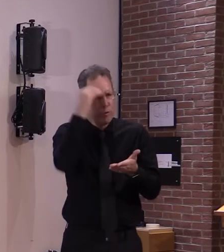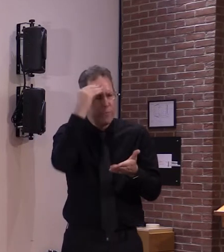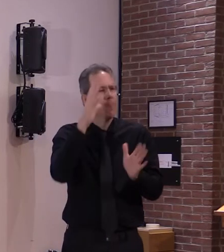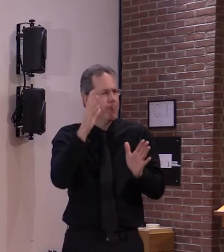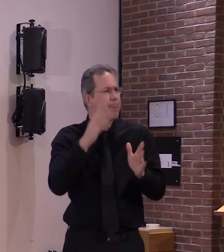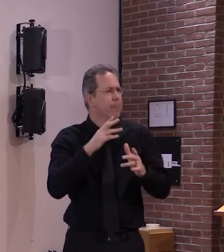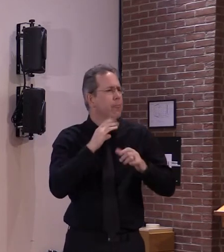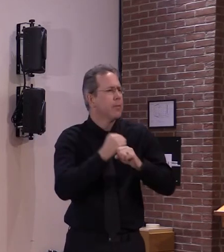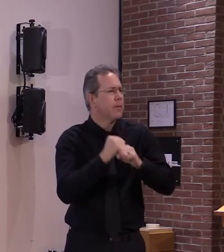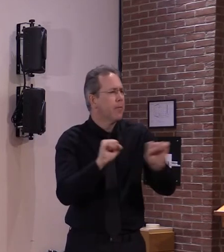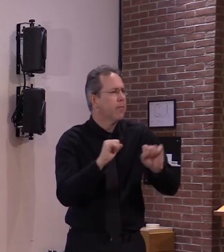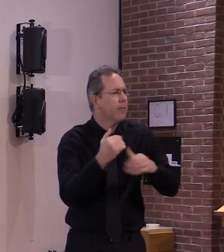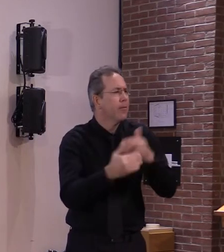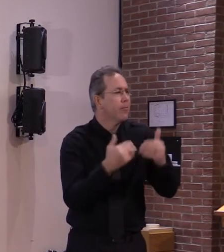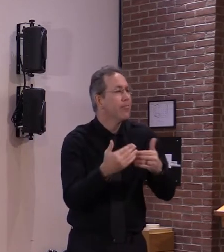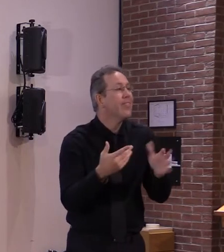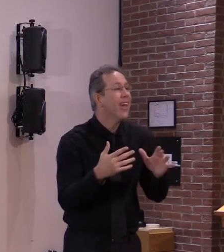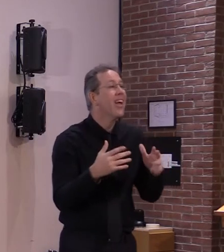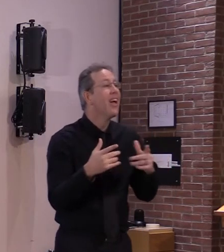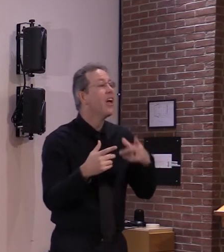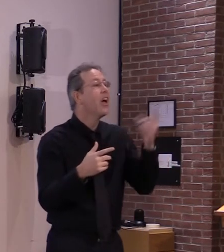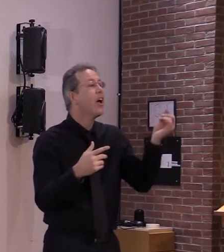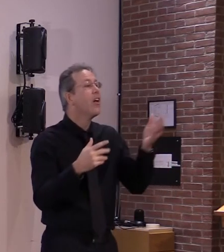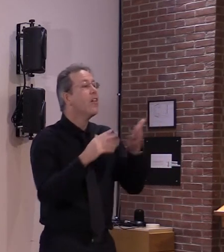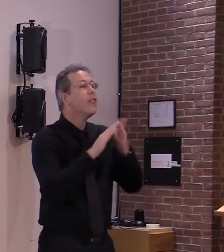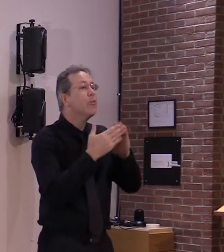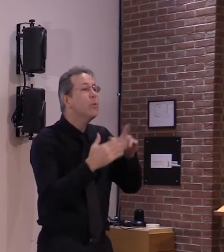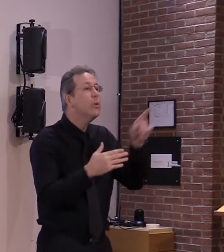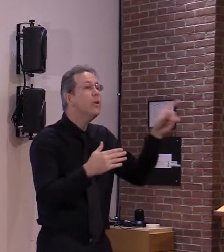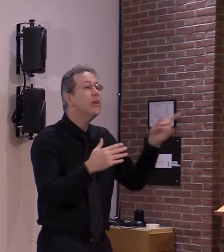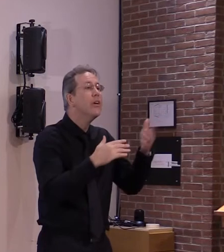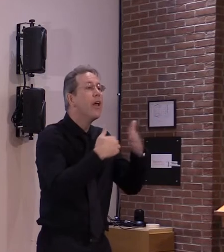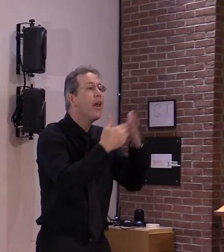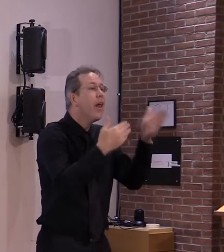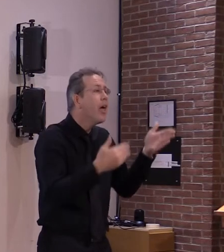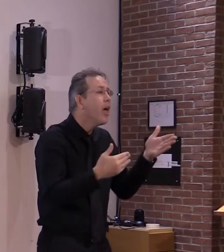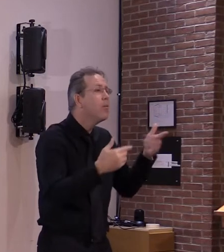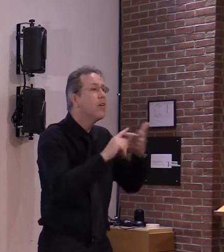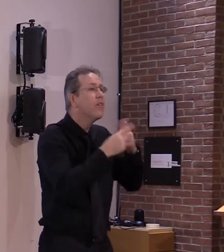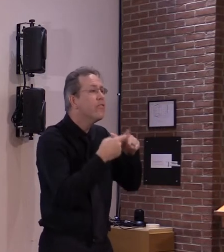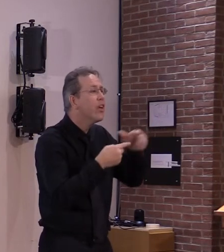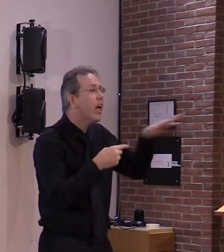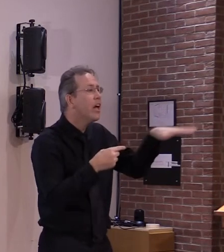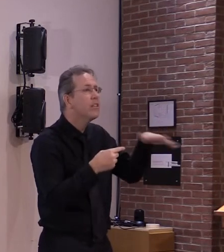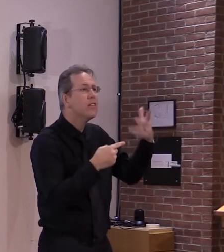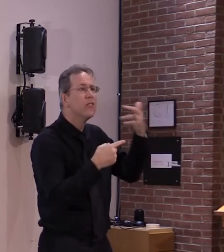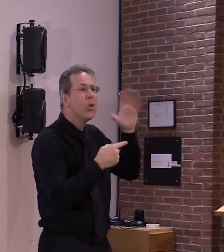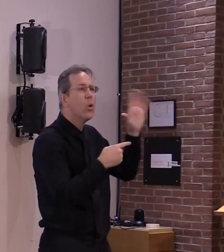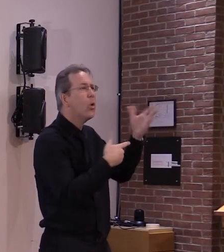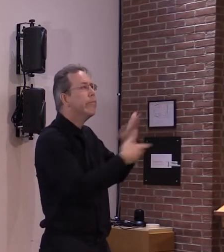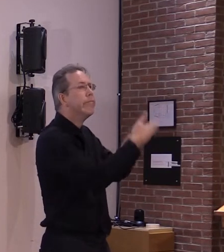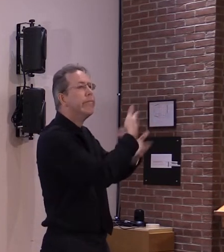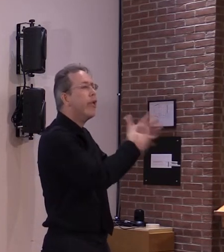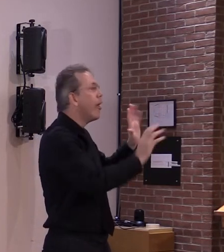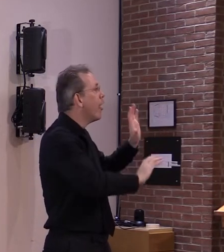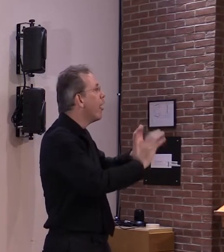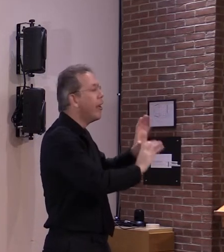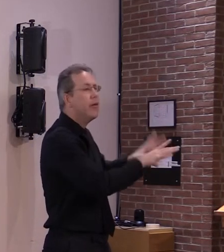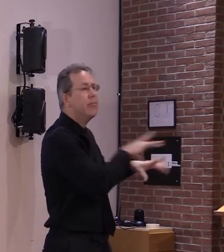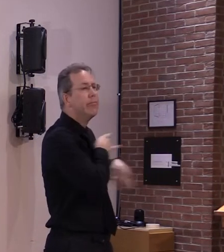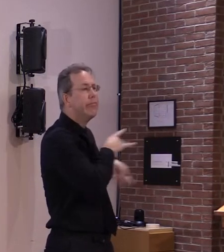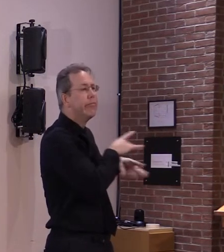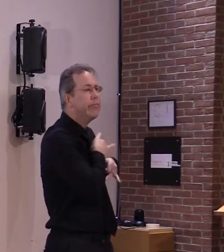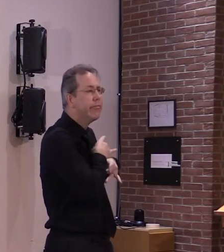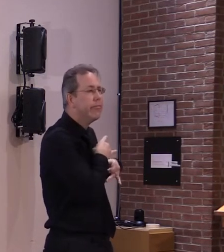virus in the community they live in test positive and may have inadvertently exposed